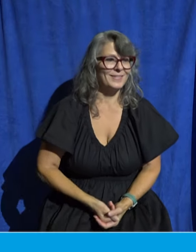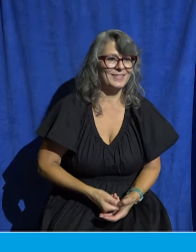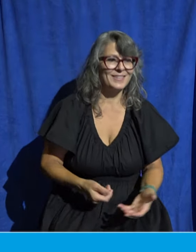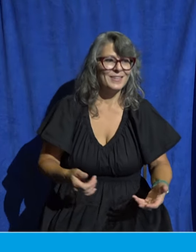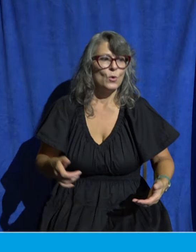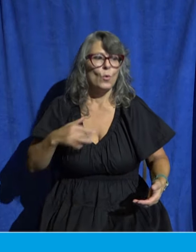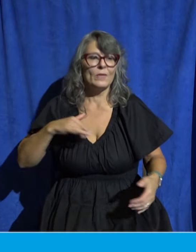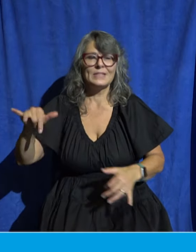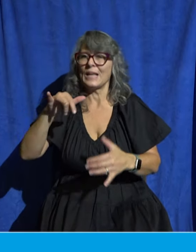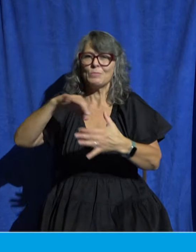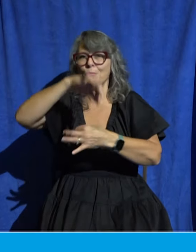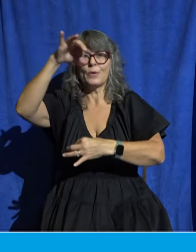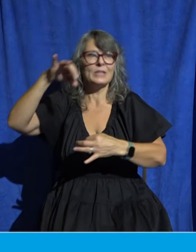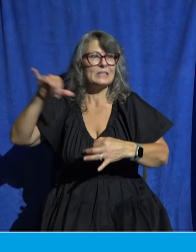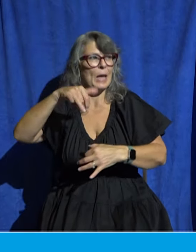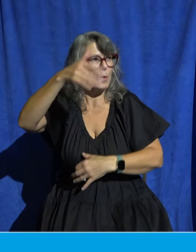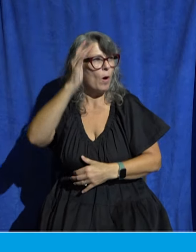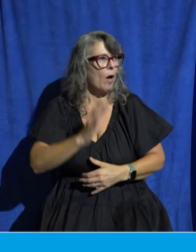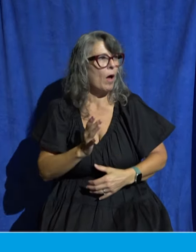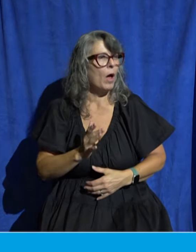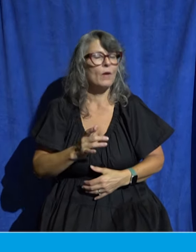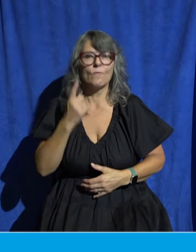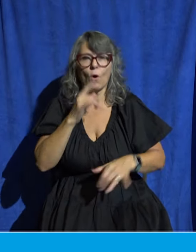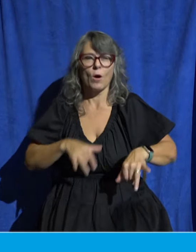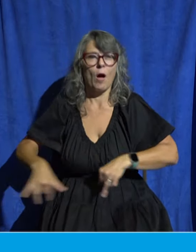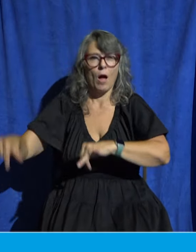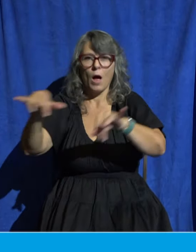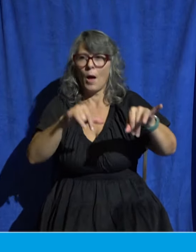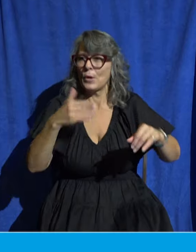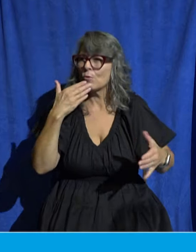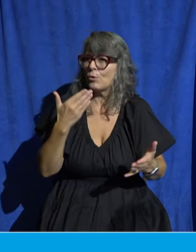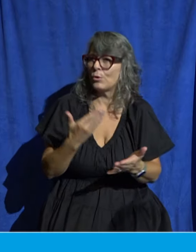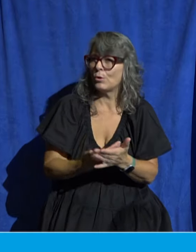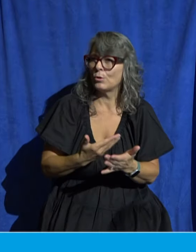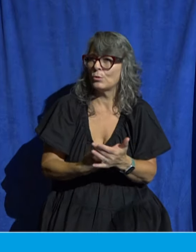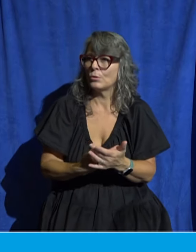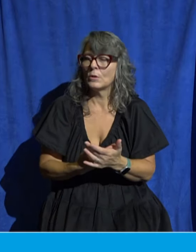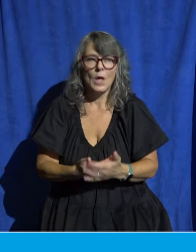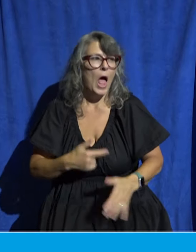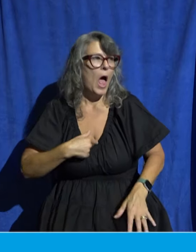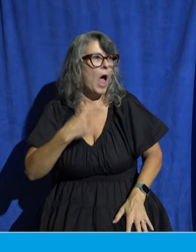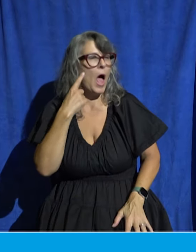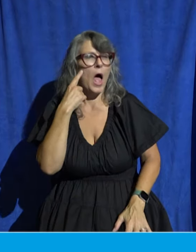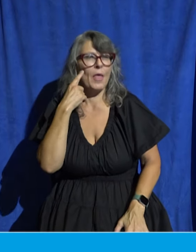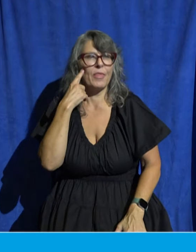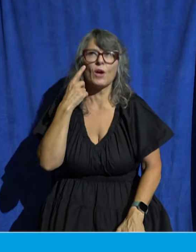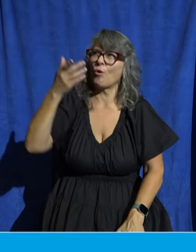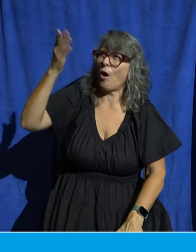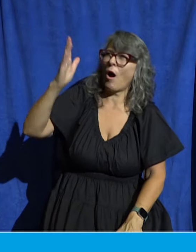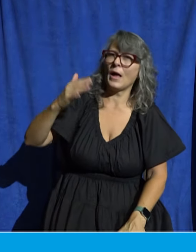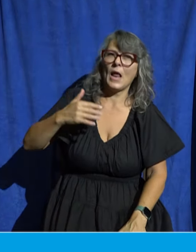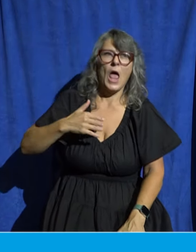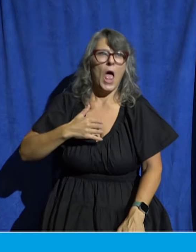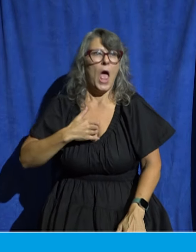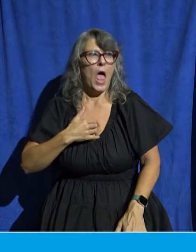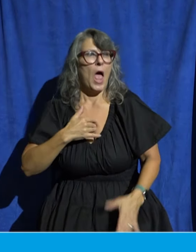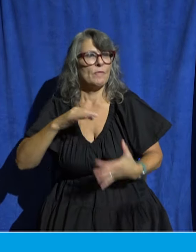Like, I'm pretty sure he has the spiritual gifting of preaching with an apple pencil. I'm convinced of it. I don't have that gift.